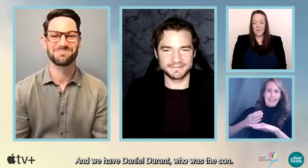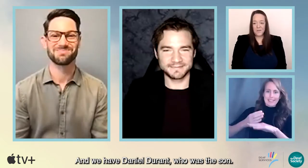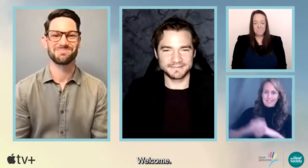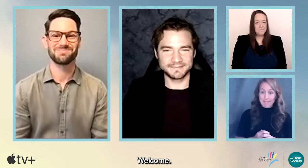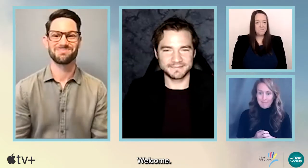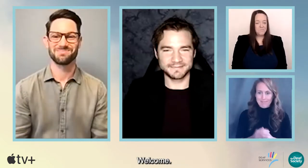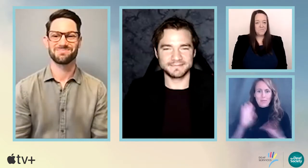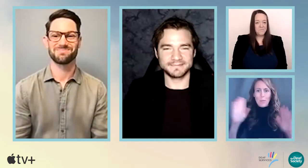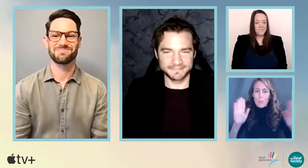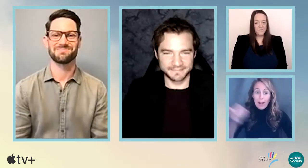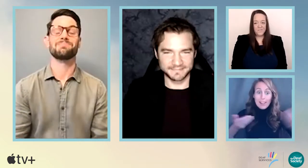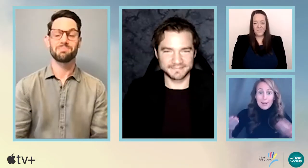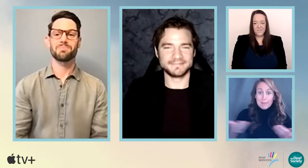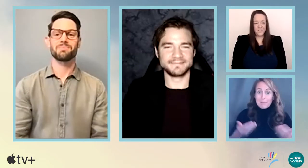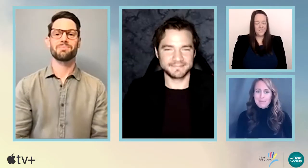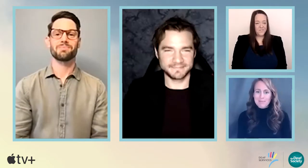Welcome.